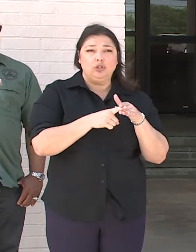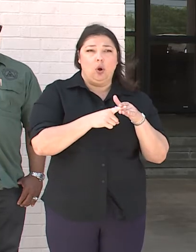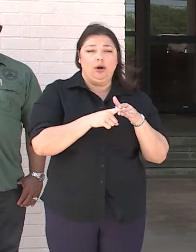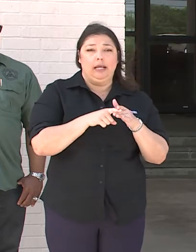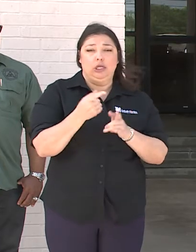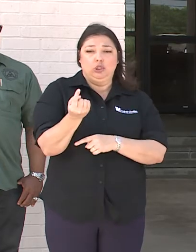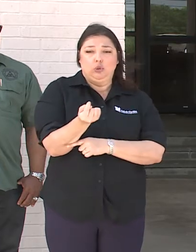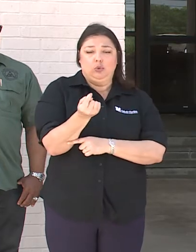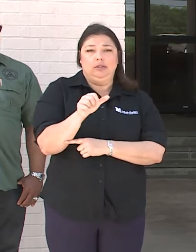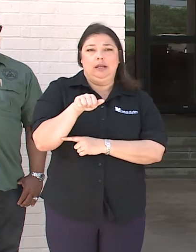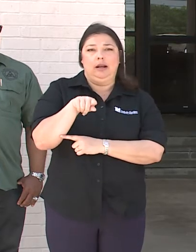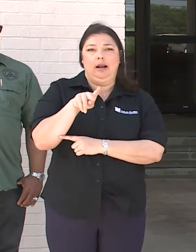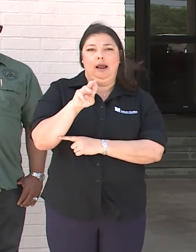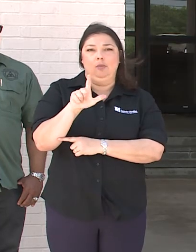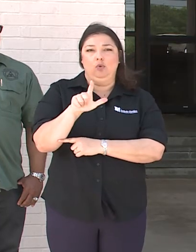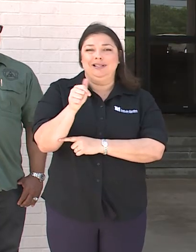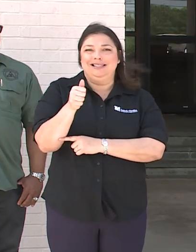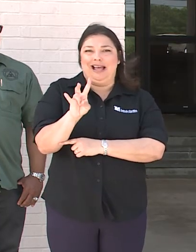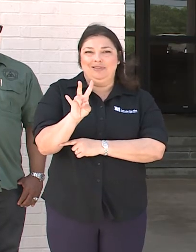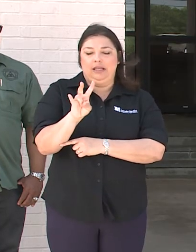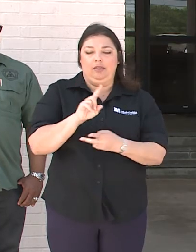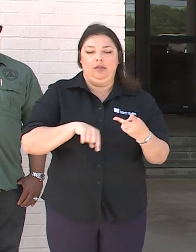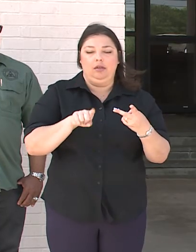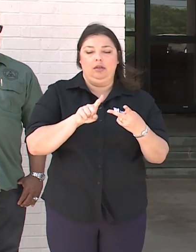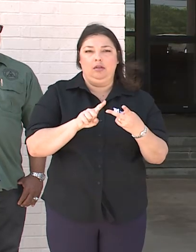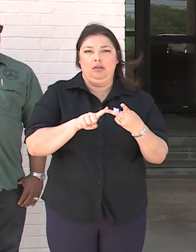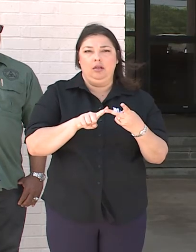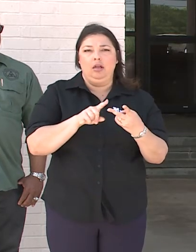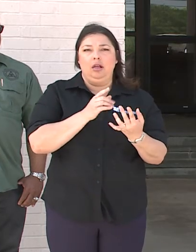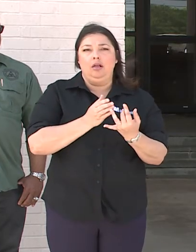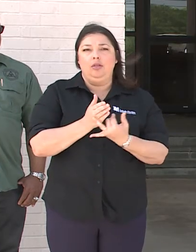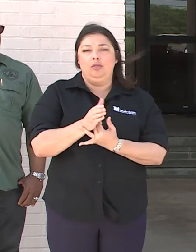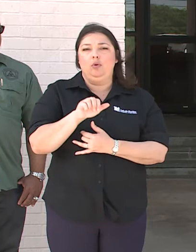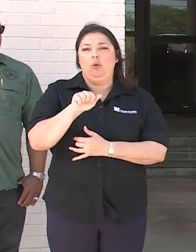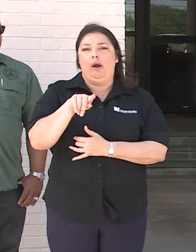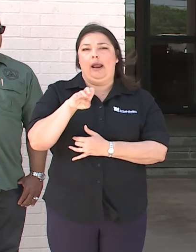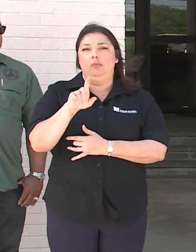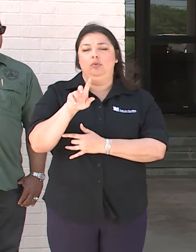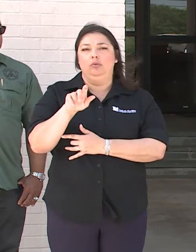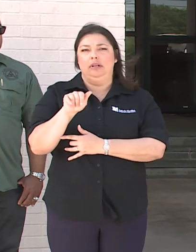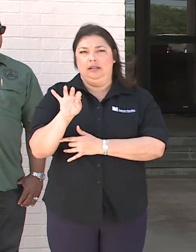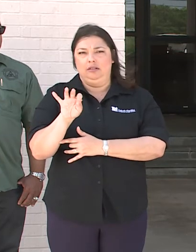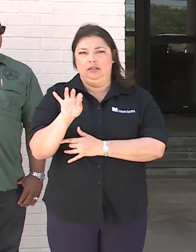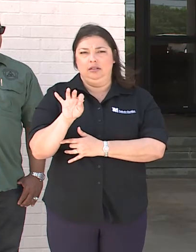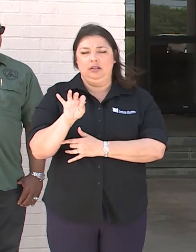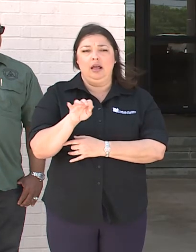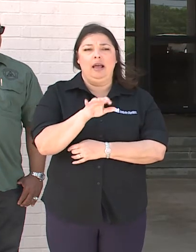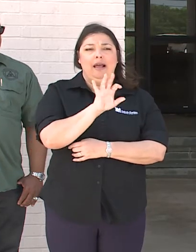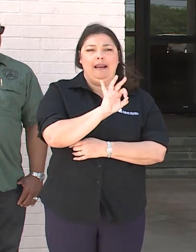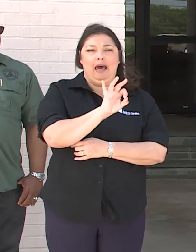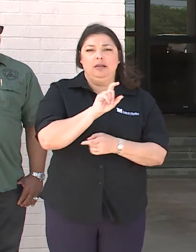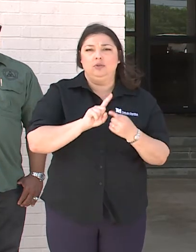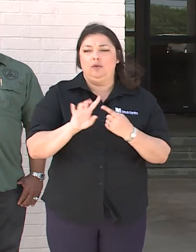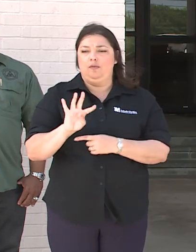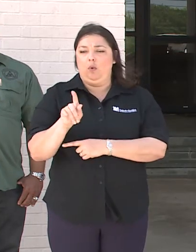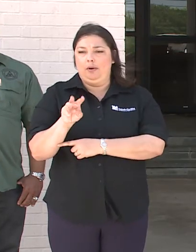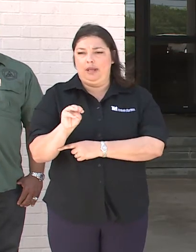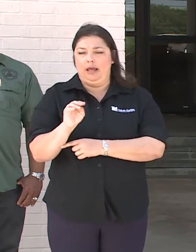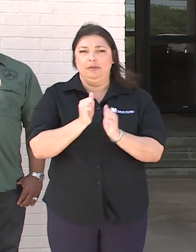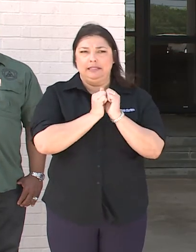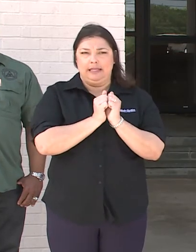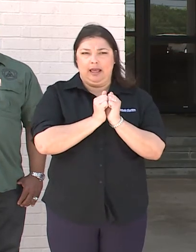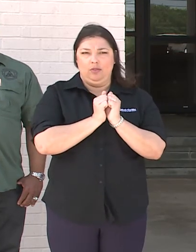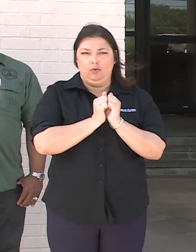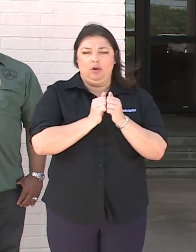Tuesday, April 17th through Thursday, April 9th from 9 a.m. to 4 p.m. Together,